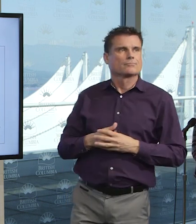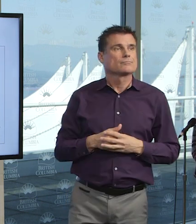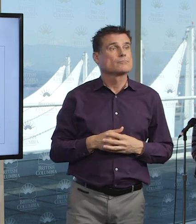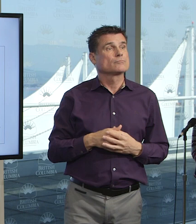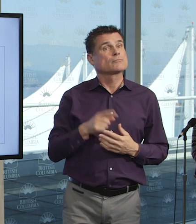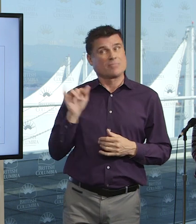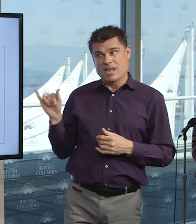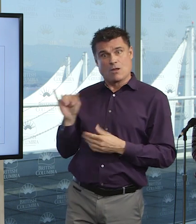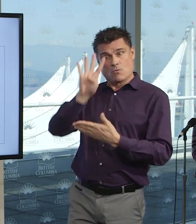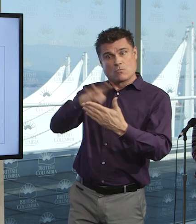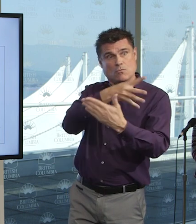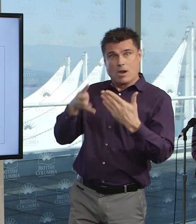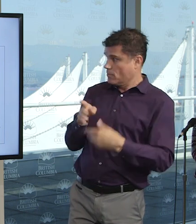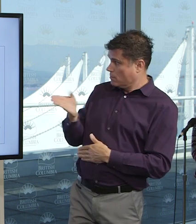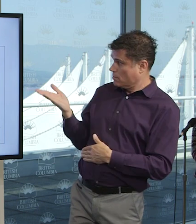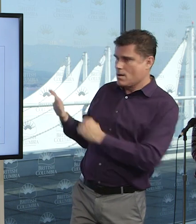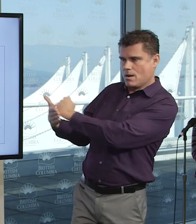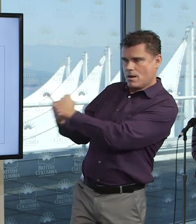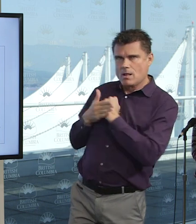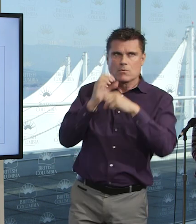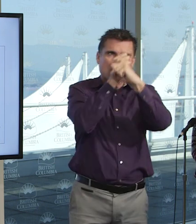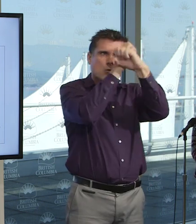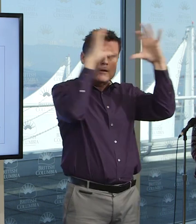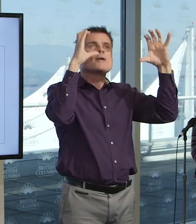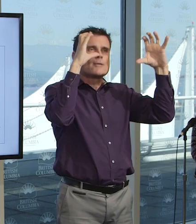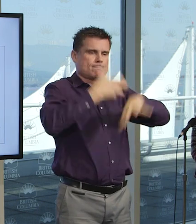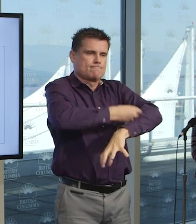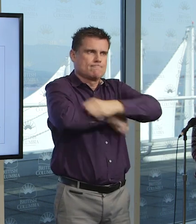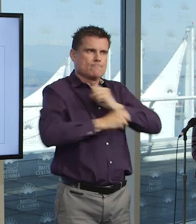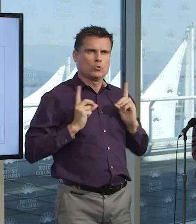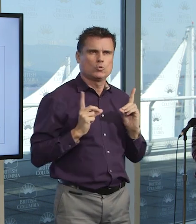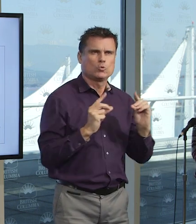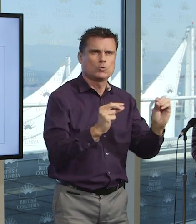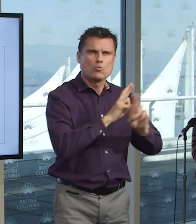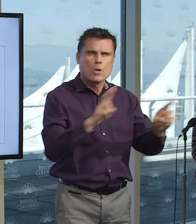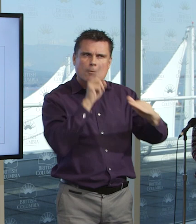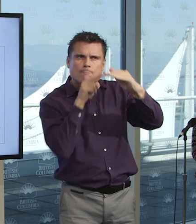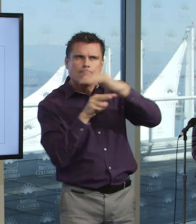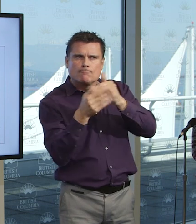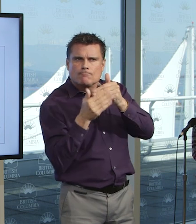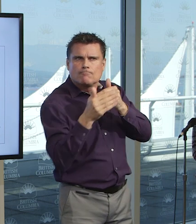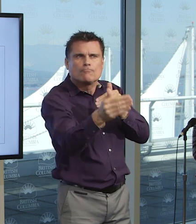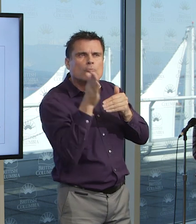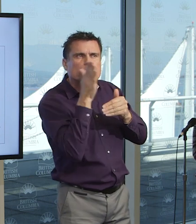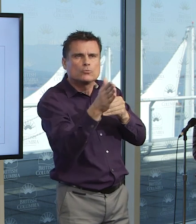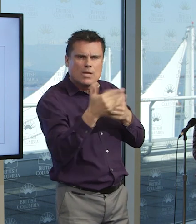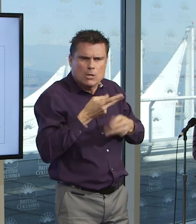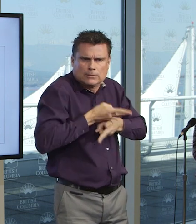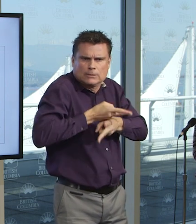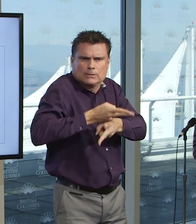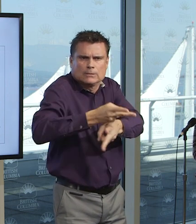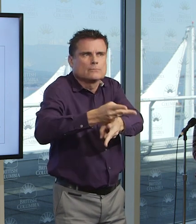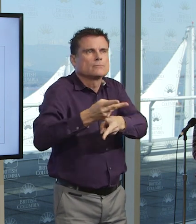so that we're best able to take care of everybody in our healthcare system. This is our chance to alter the